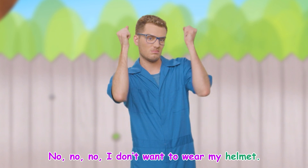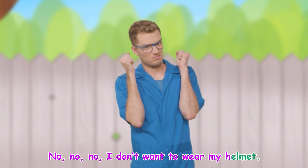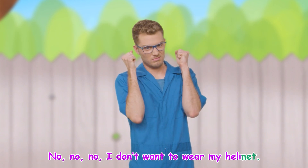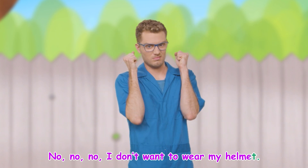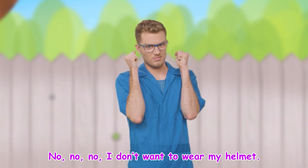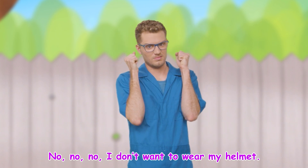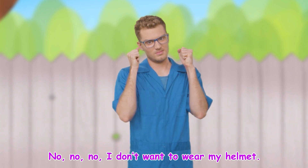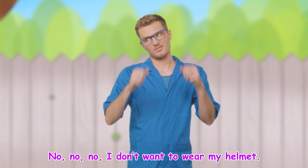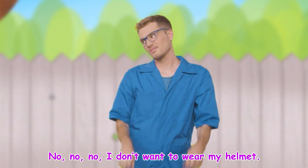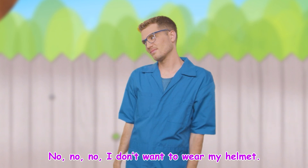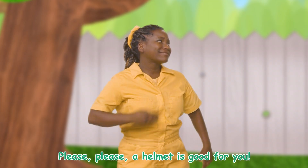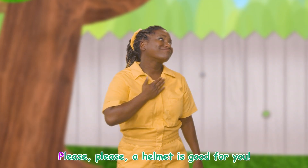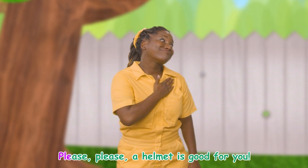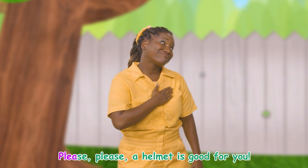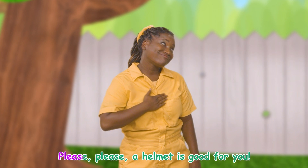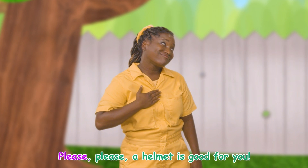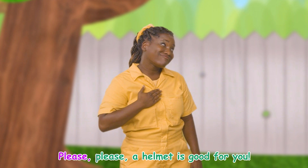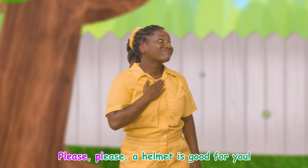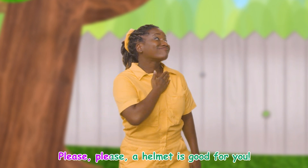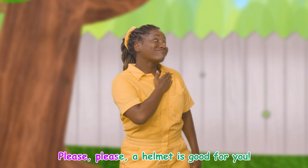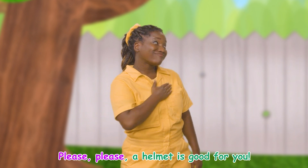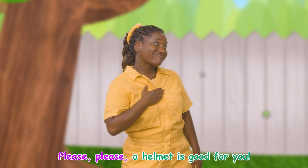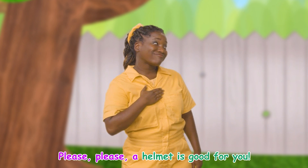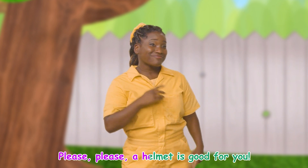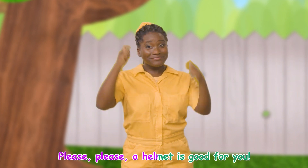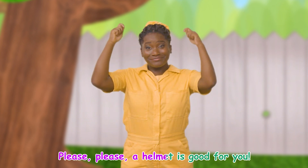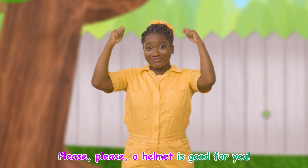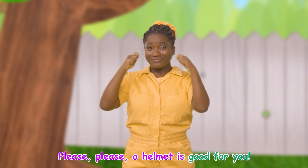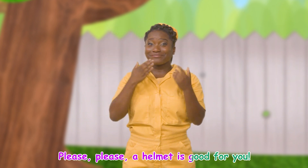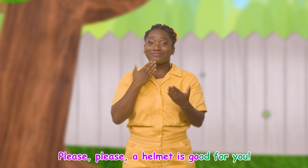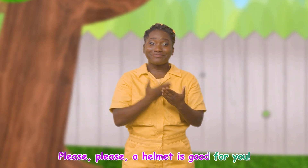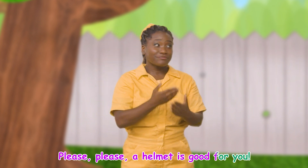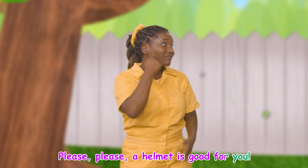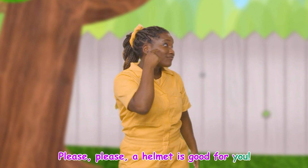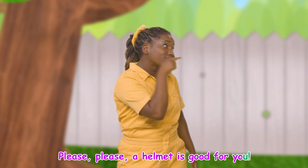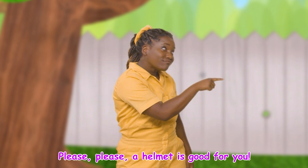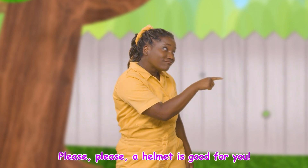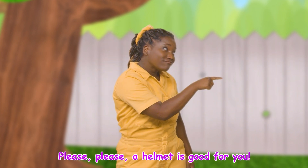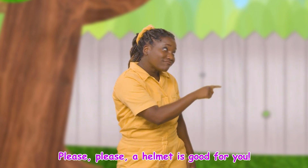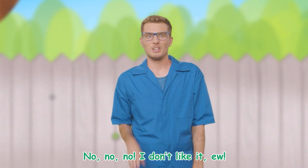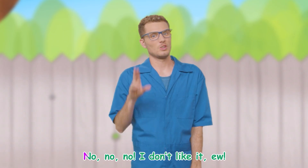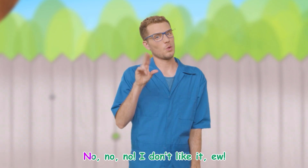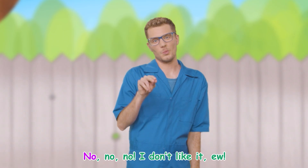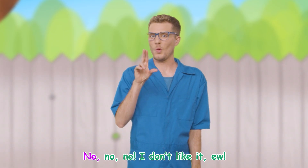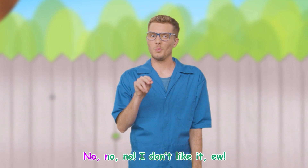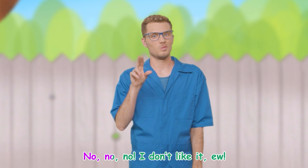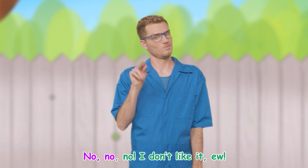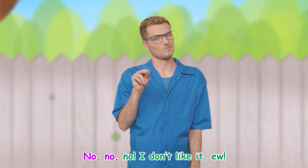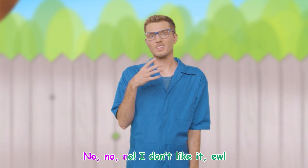my helmet Please, please The helmet is good for you No, no, no